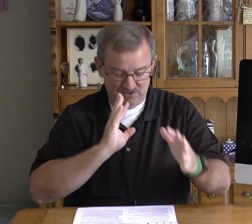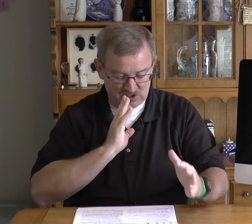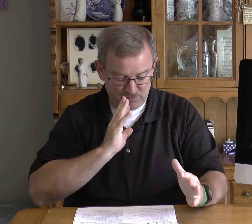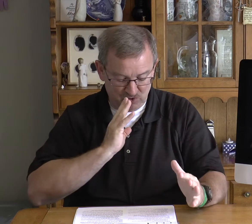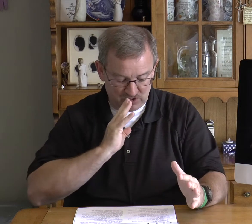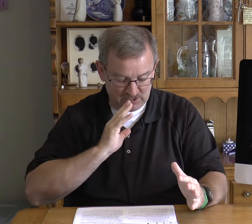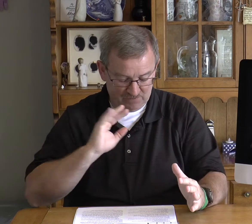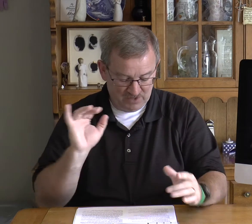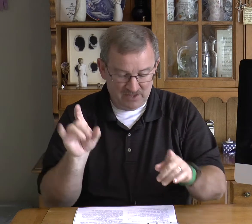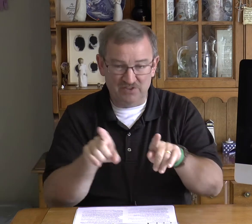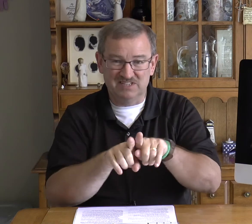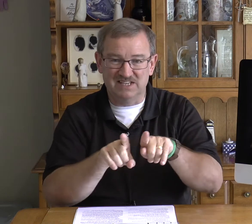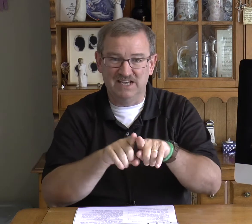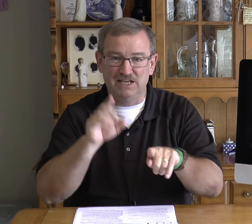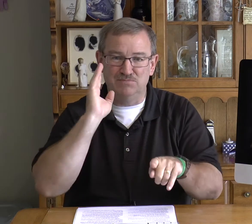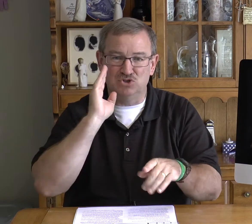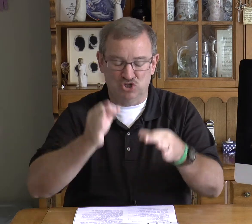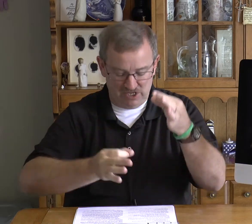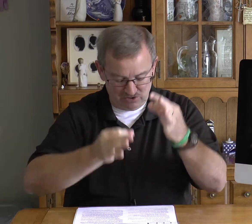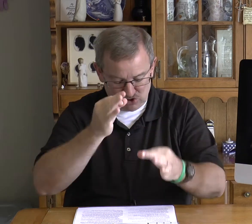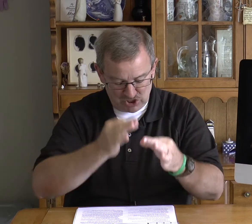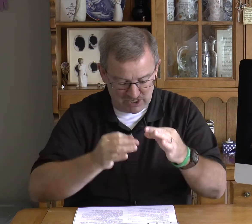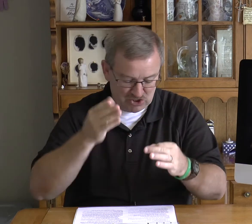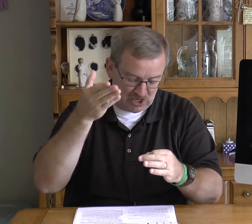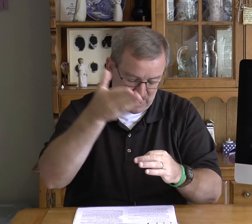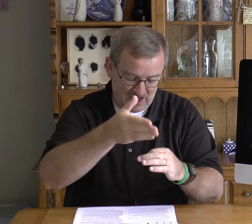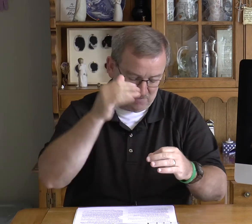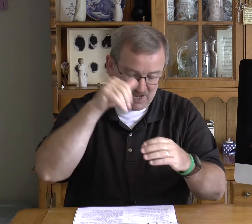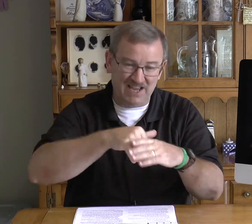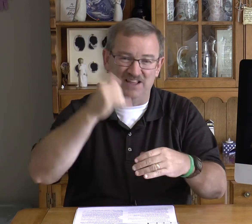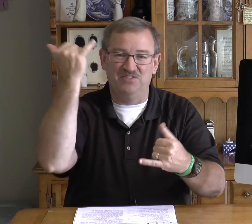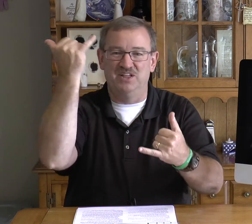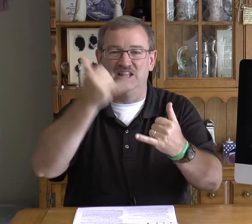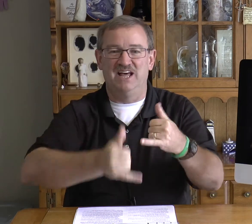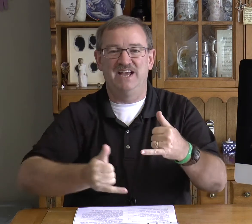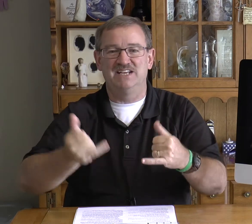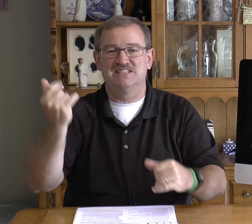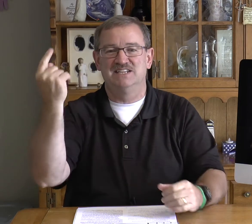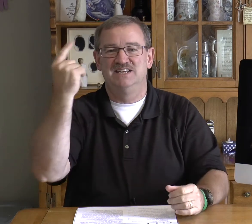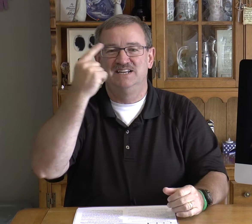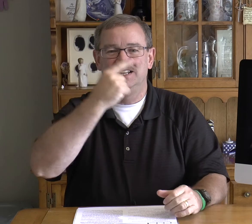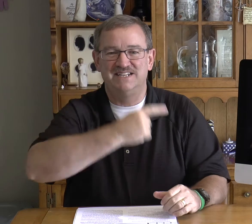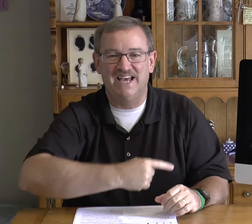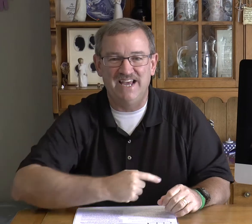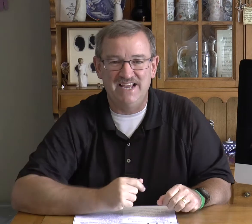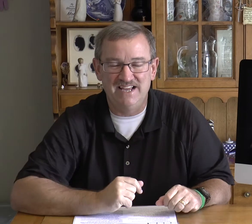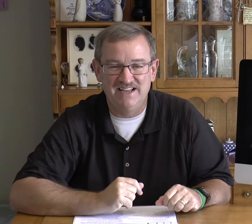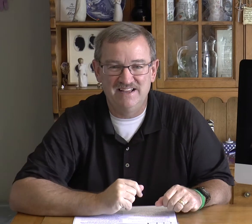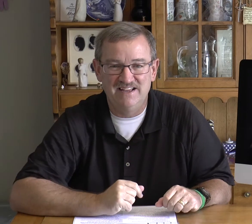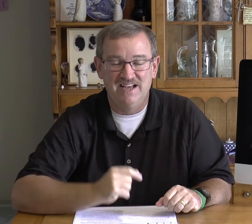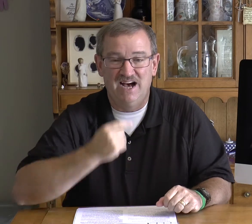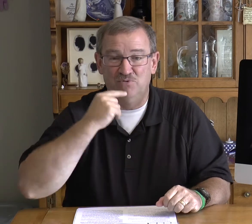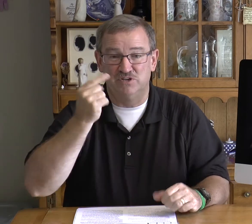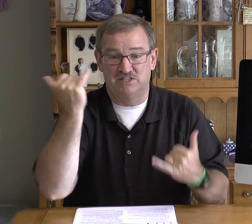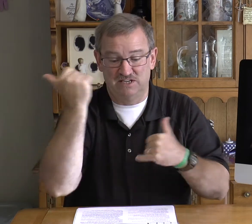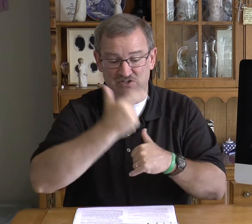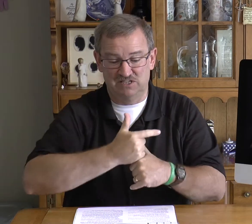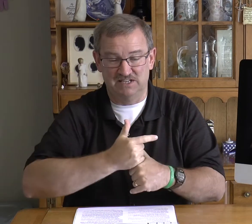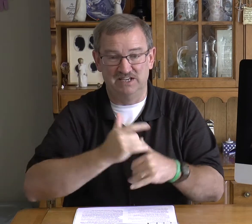spoken the same shall judge him in the last day I want to tell you today